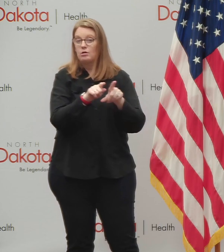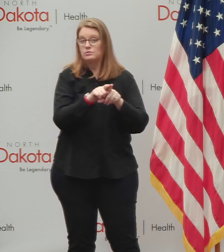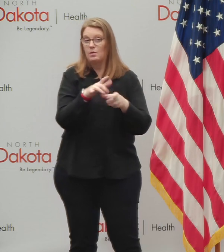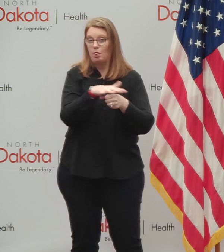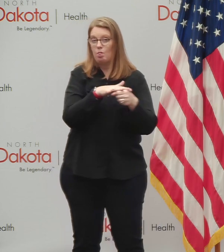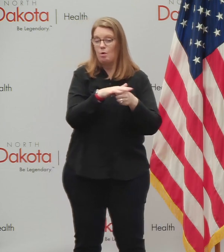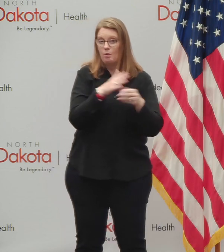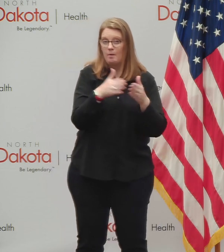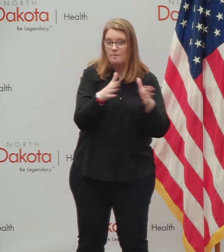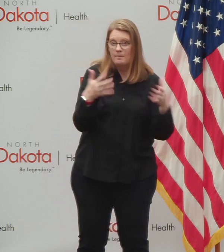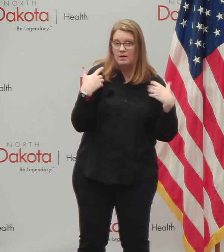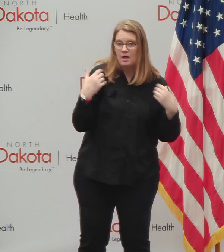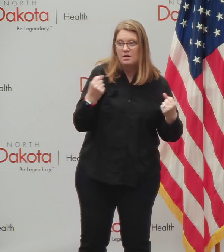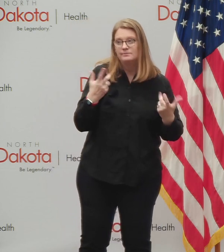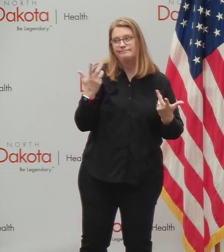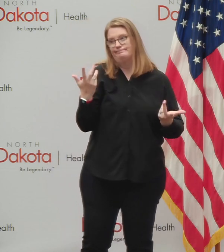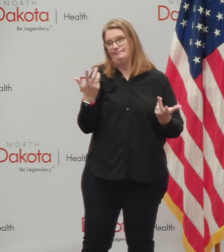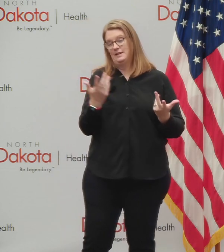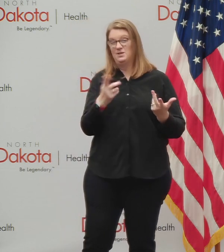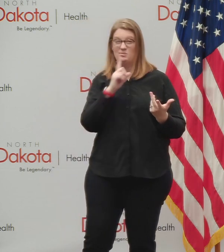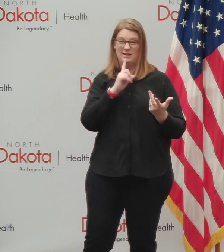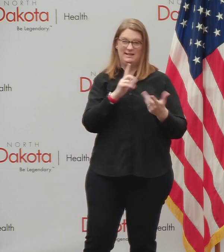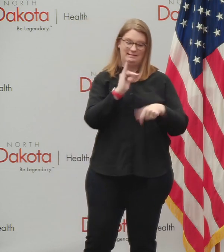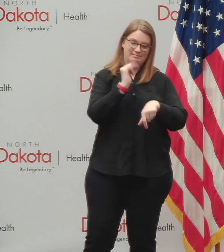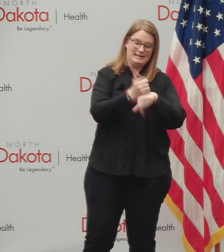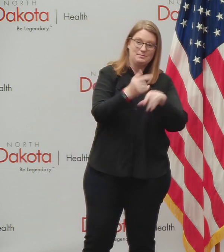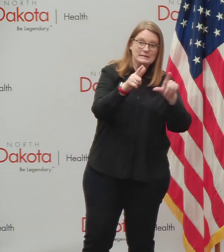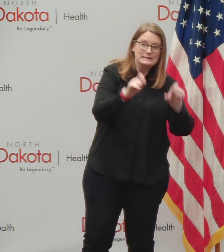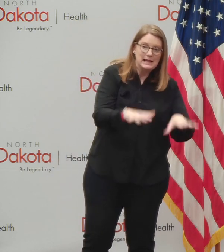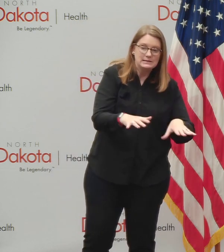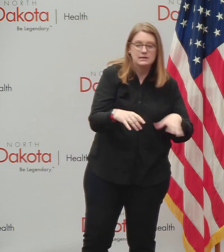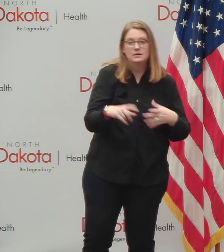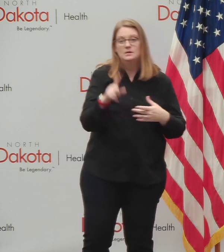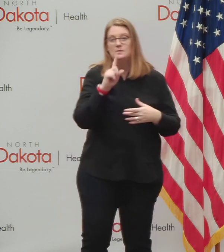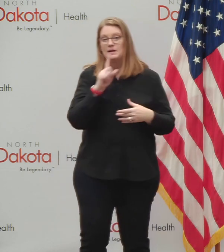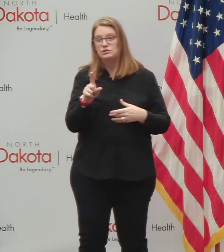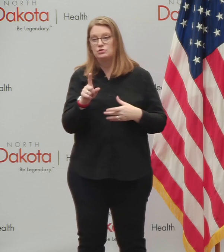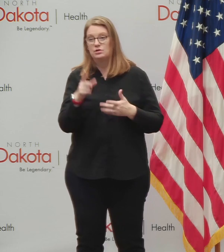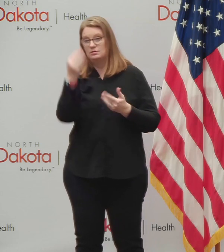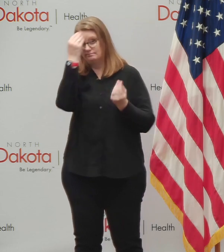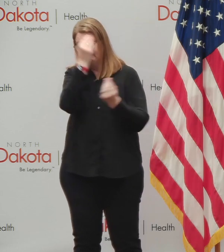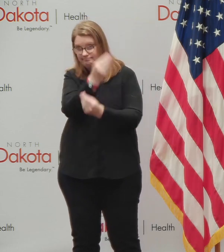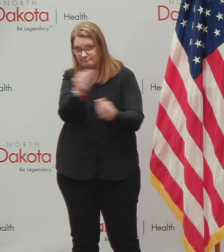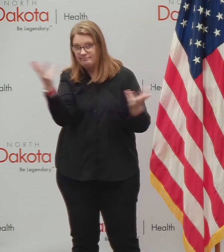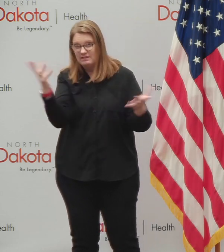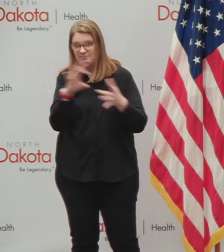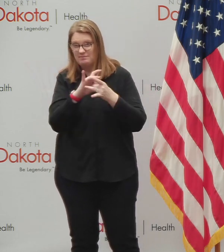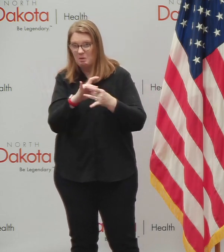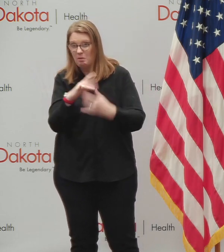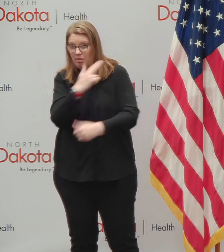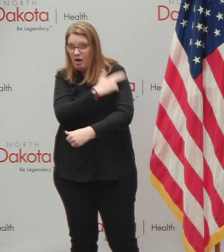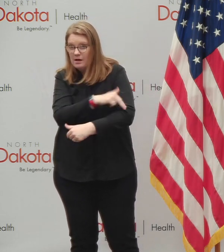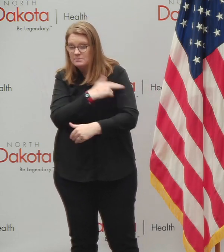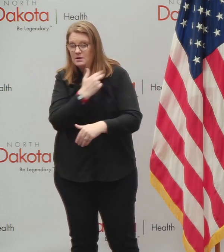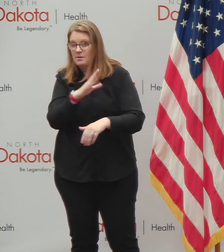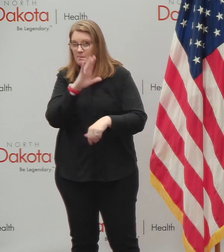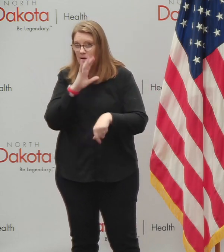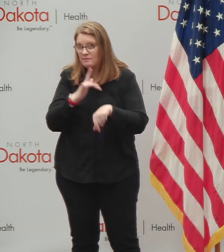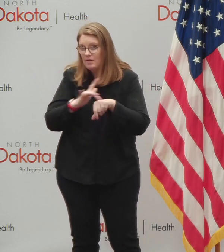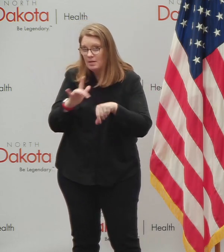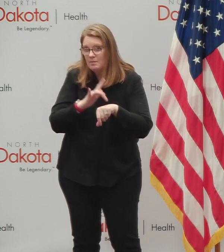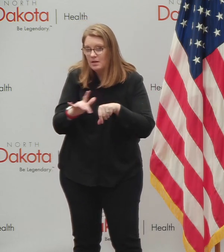health. Uh, whether it's on testing or making sure that everybody's informed about their hospital capacity. And we're also seeing strong